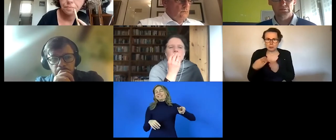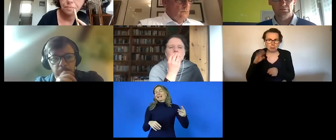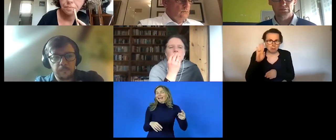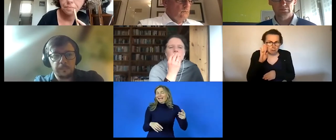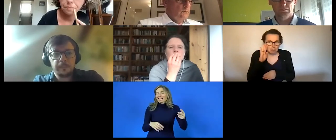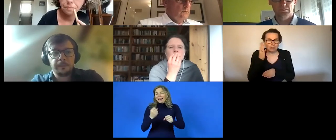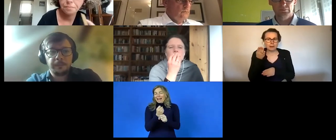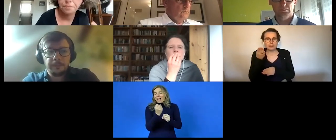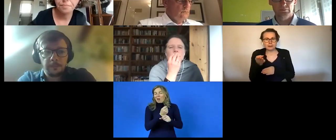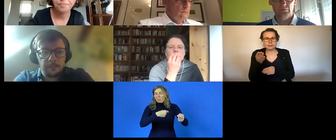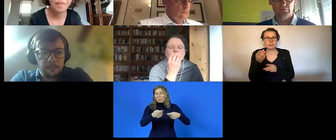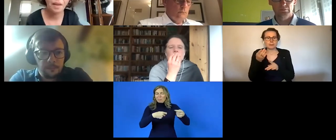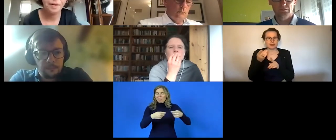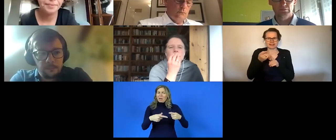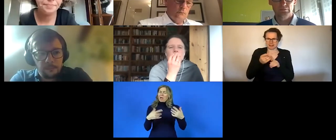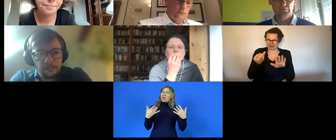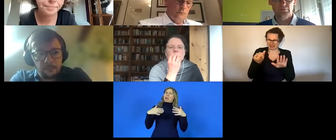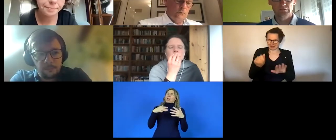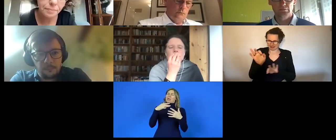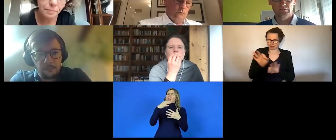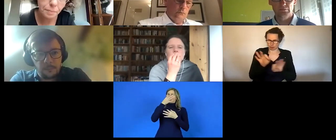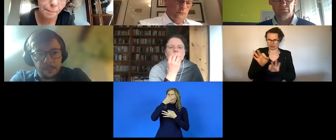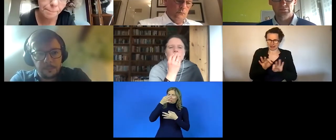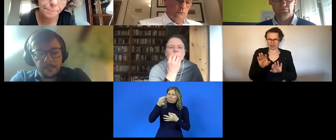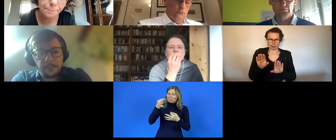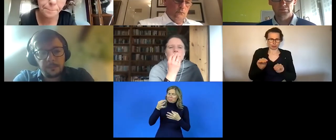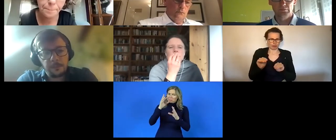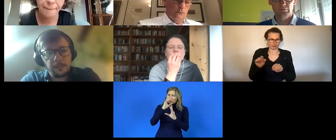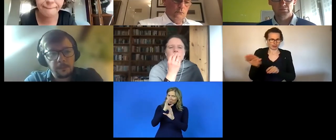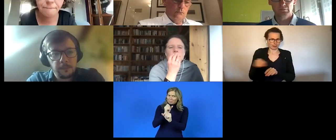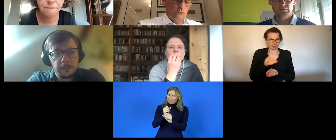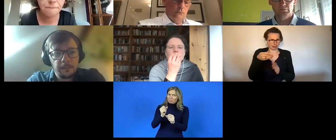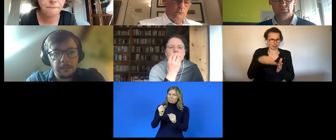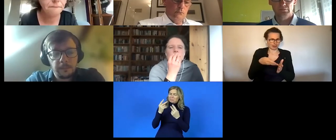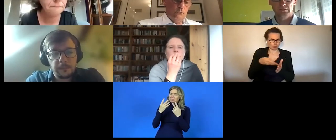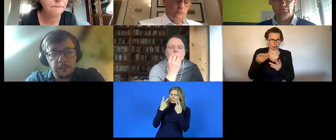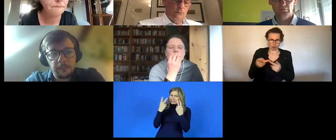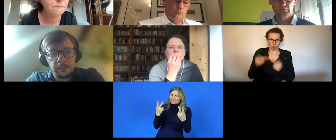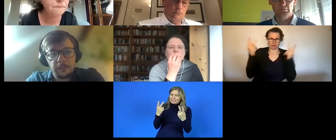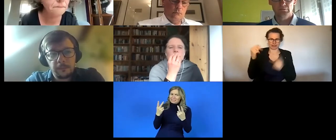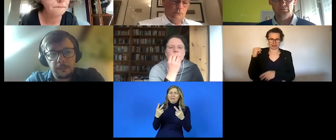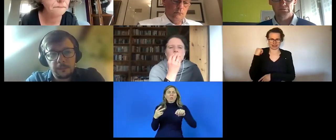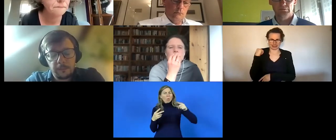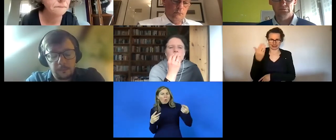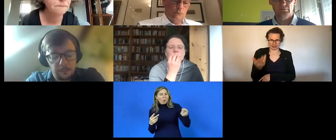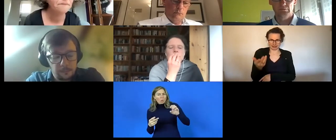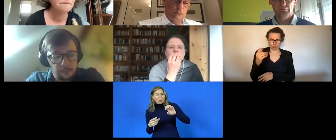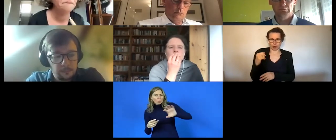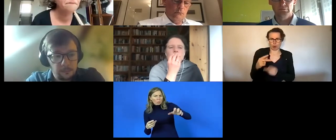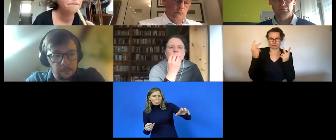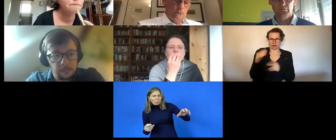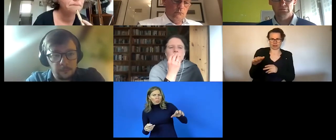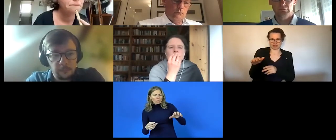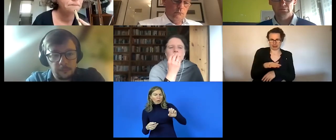what sort of progress you've made in other european countries that you